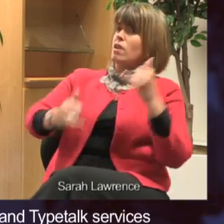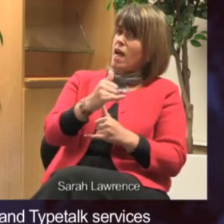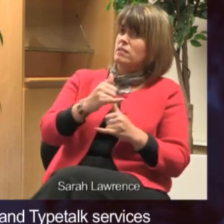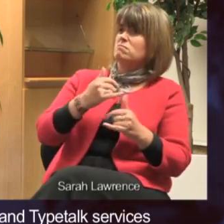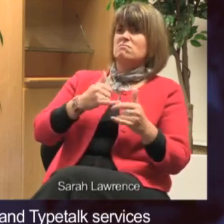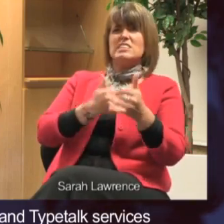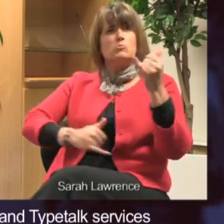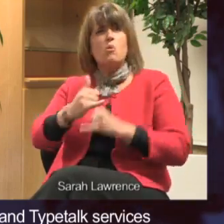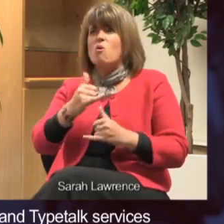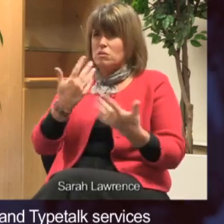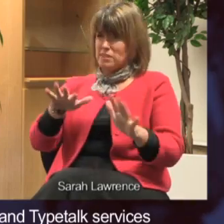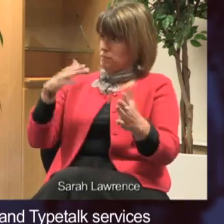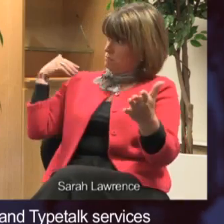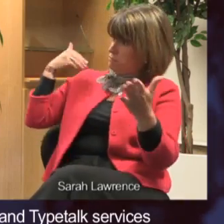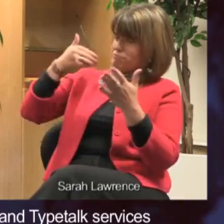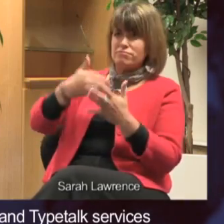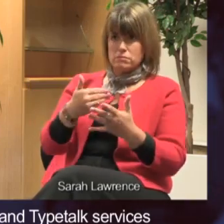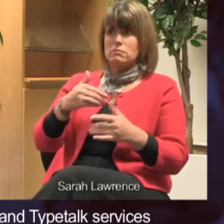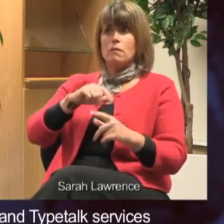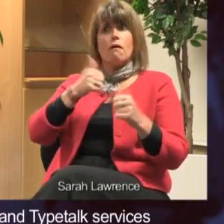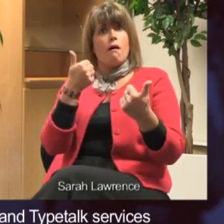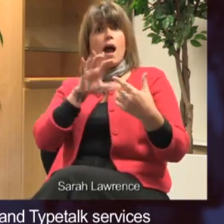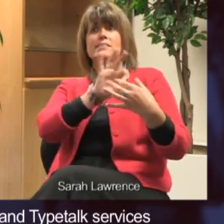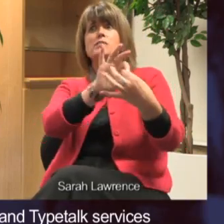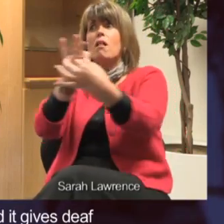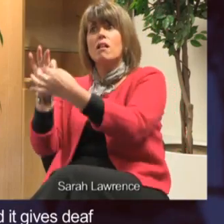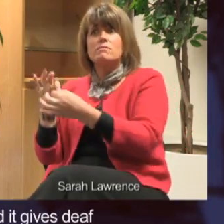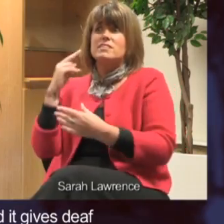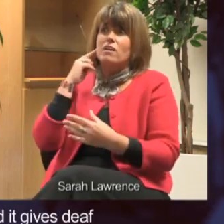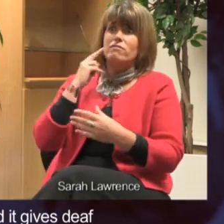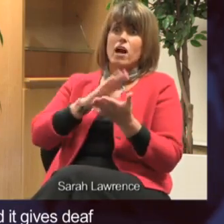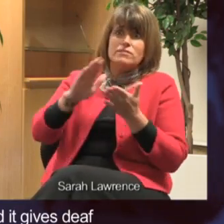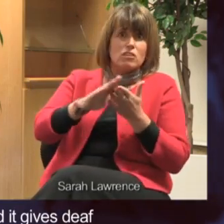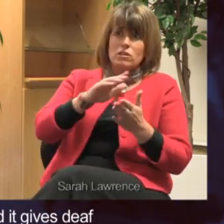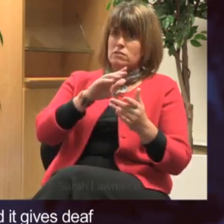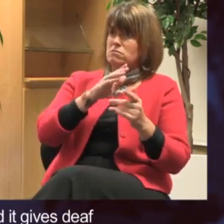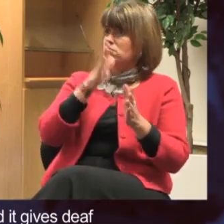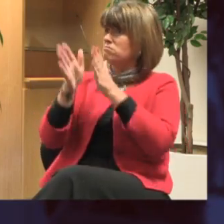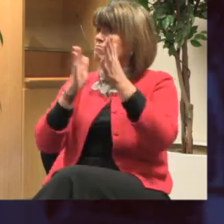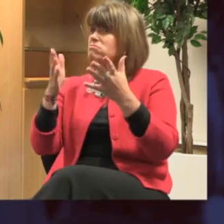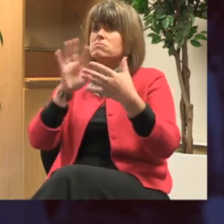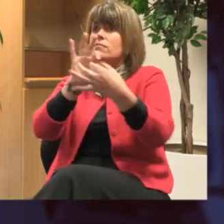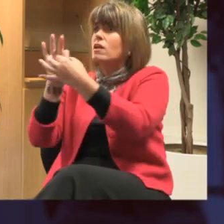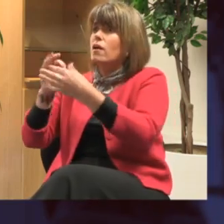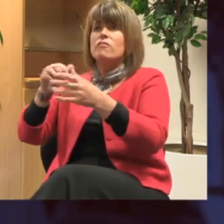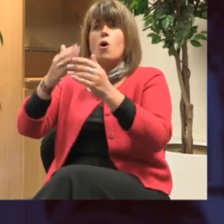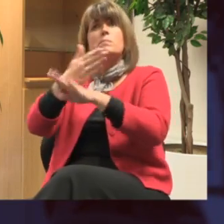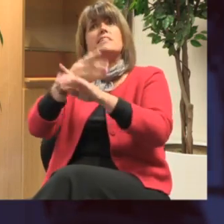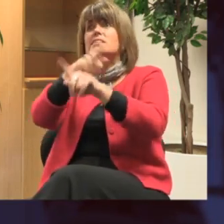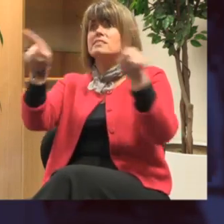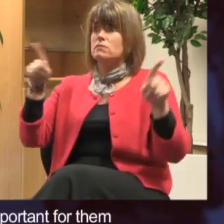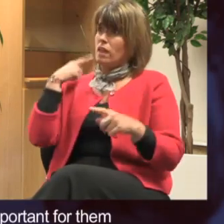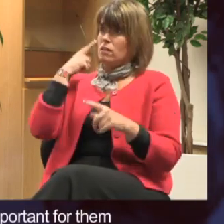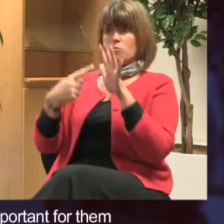TextRelay and TypeTalk services have been available for years and it gives deaf and hard of hearing people the ability to contact